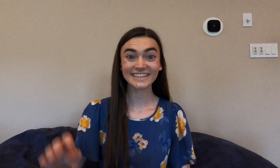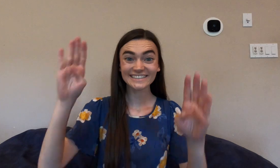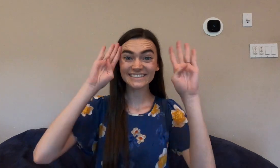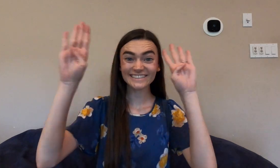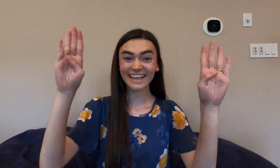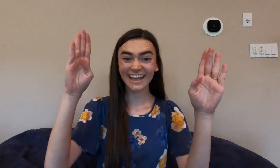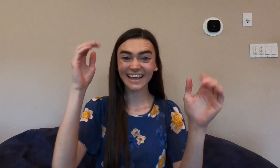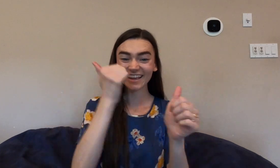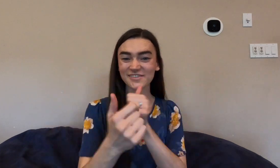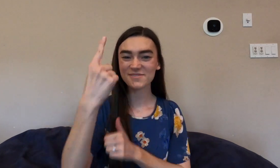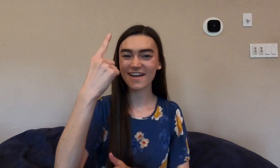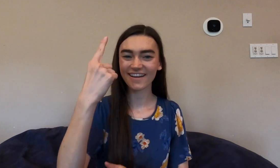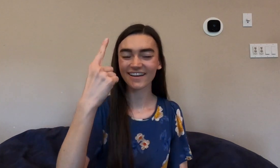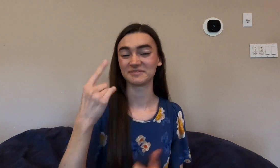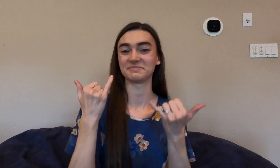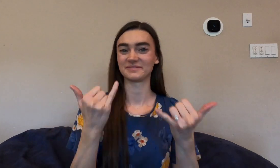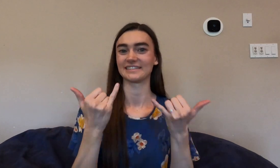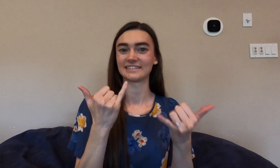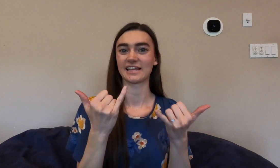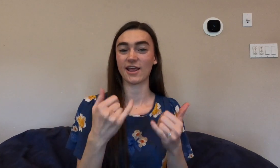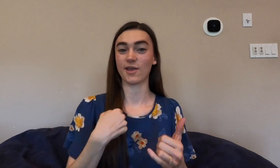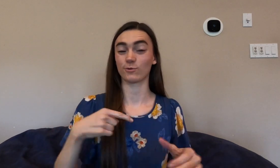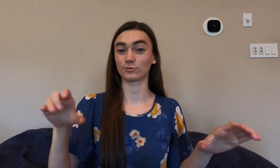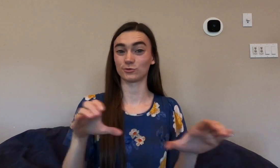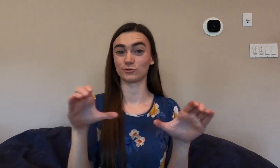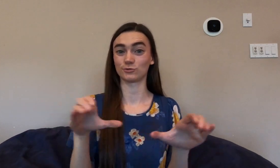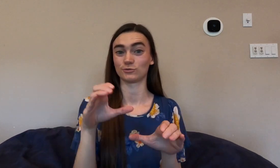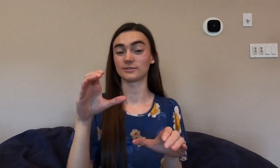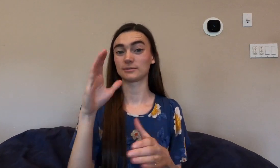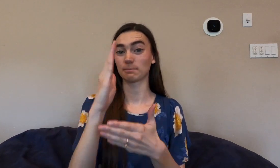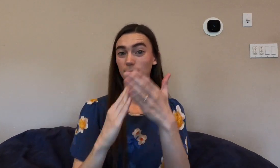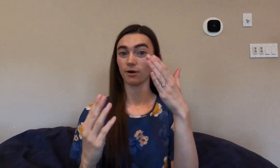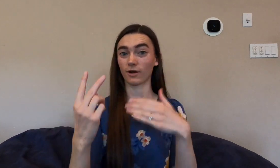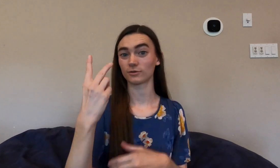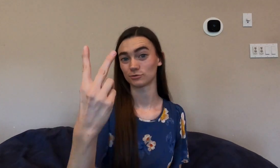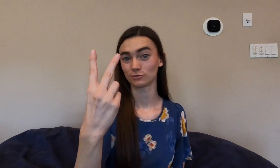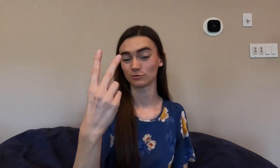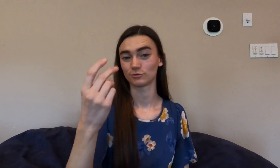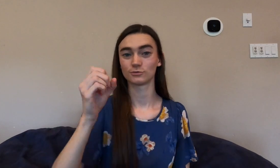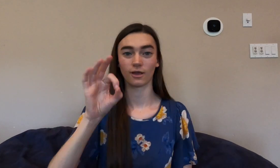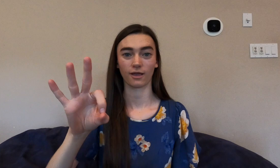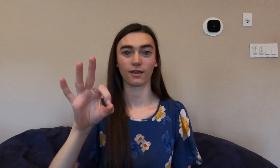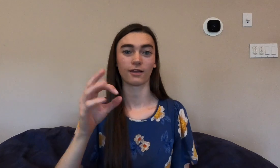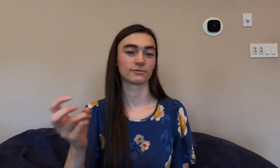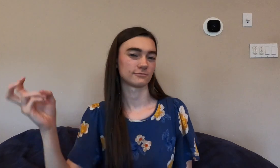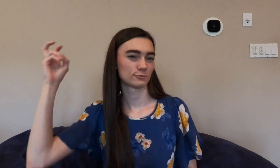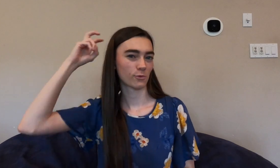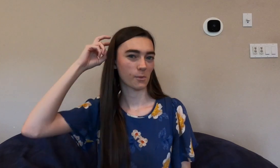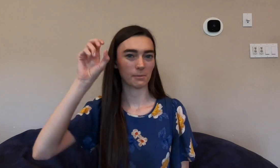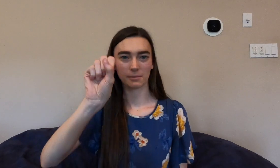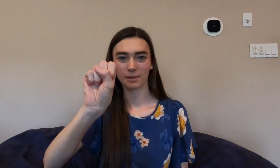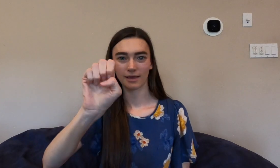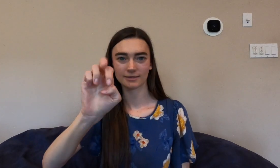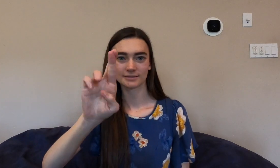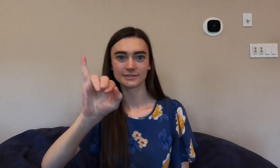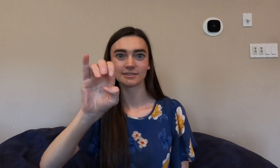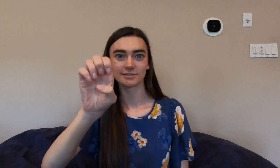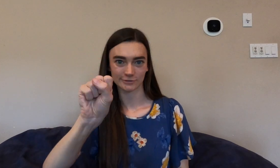Hello everyone! Today we're going to be doing part two of the cochlear implant series.